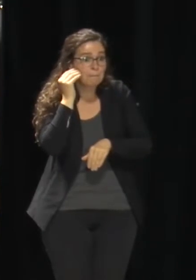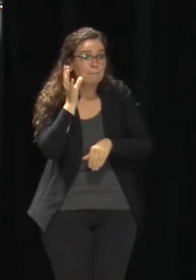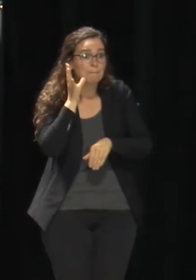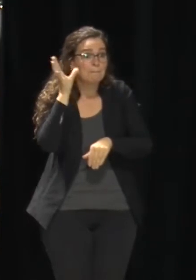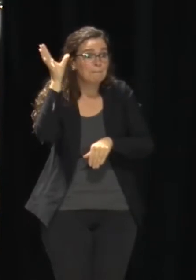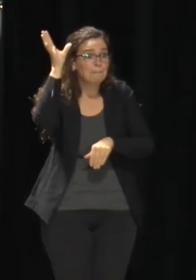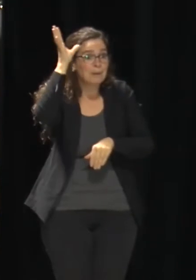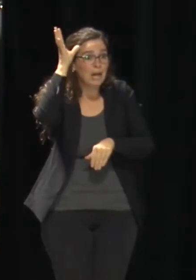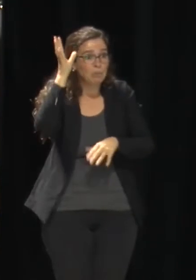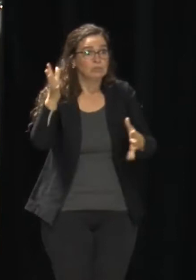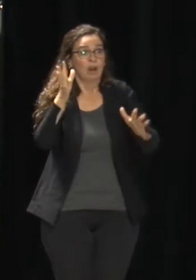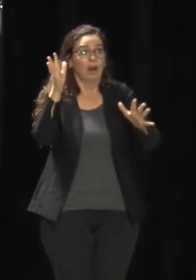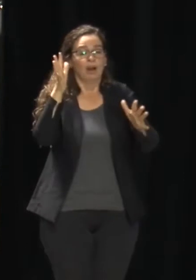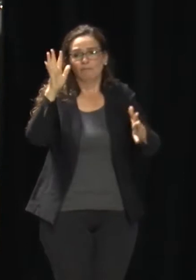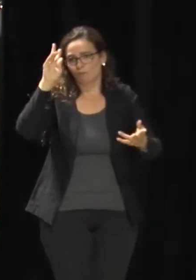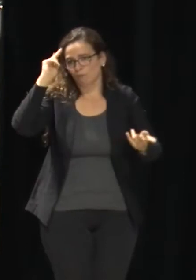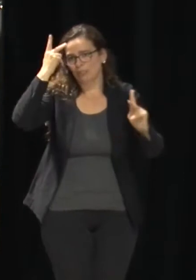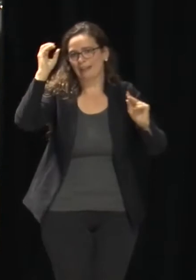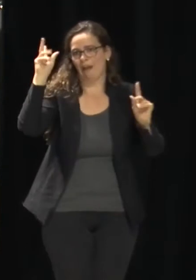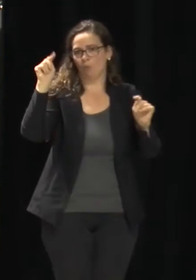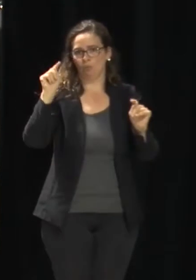properly staff up for.